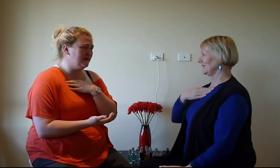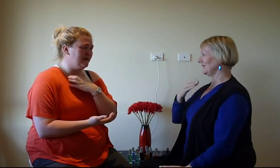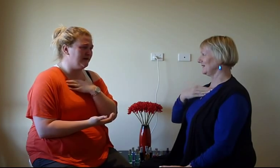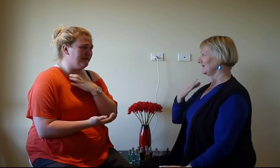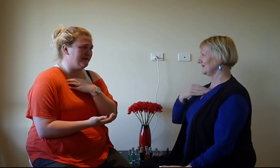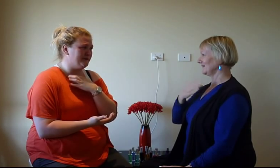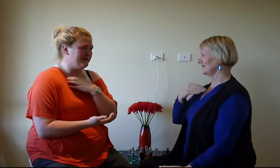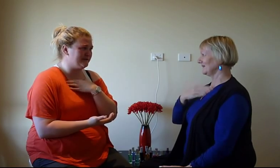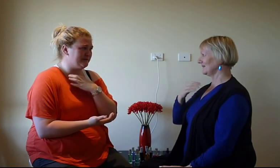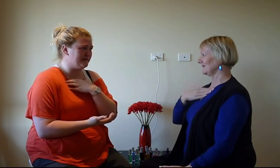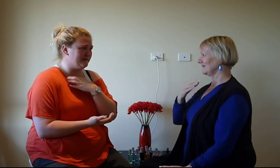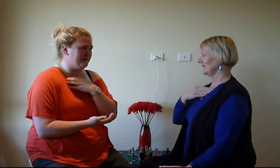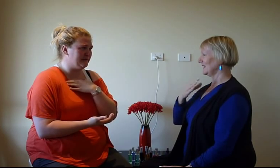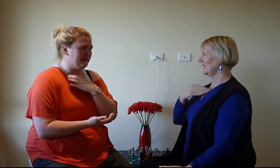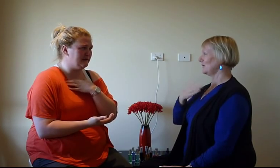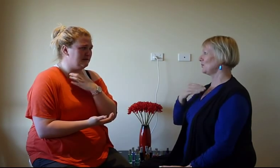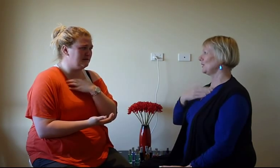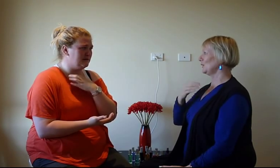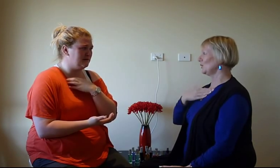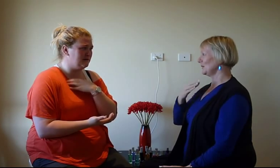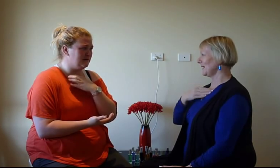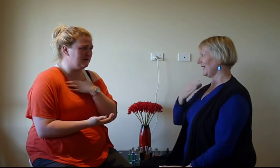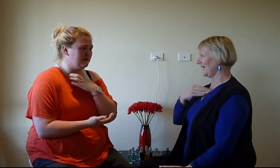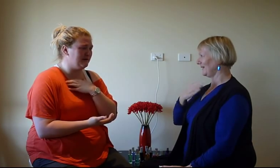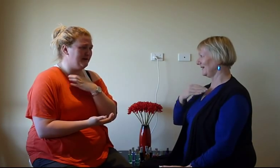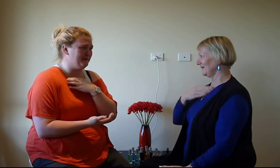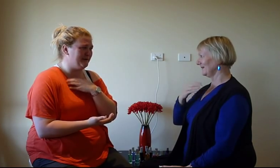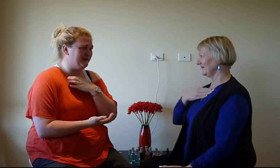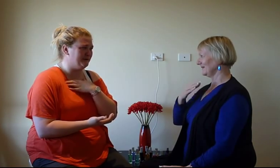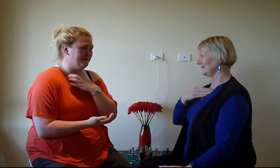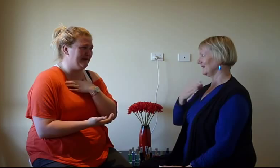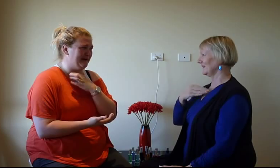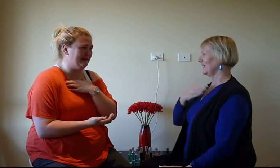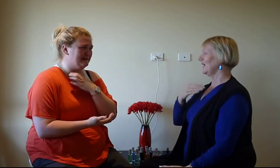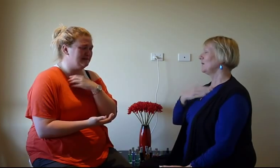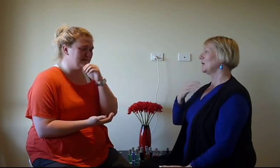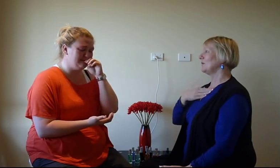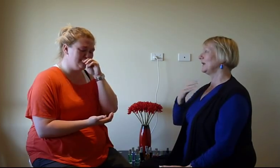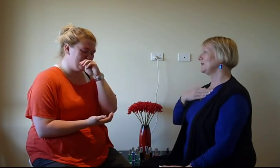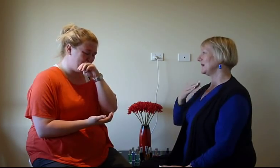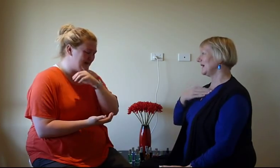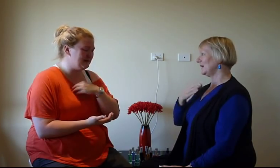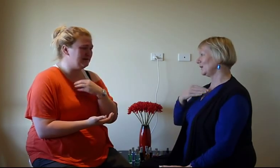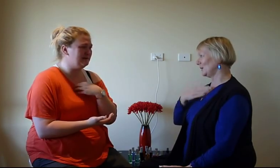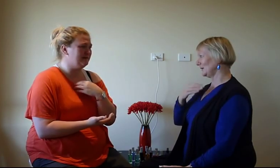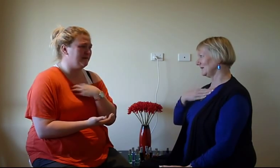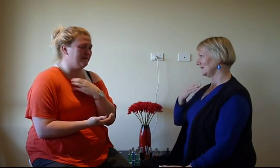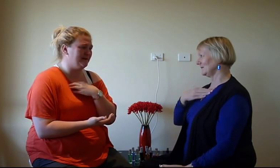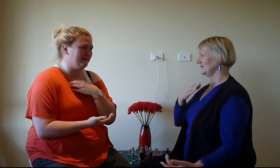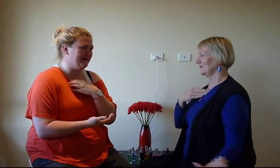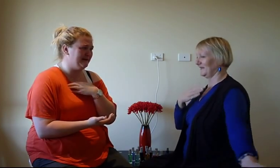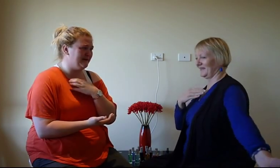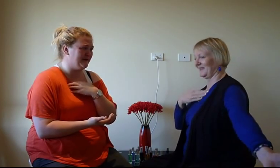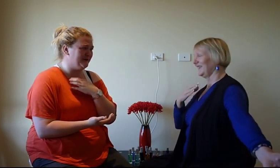I've got all this responsibility. And I'm putting it all in my hand. And I'm putting it all in my hand. But I'm letting my hand know. But I'm letting my hand know.